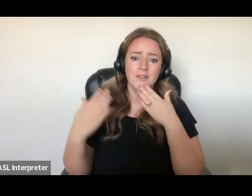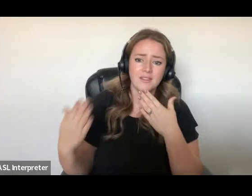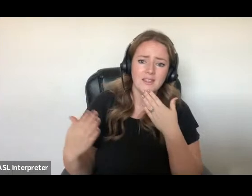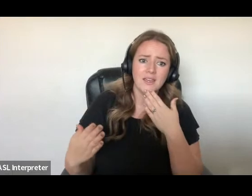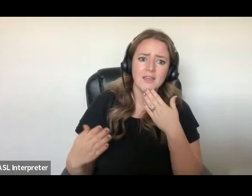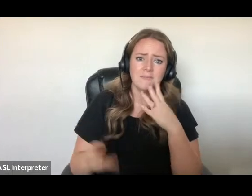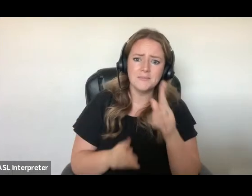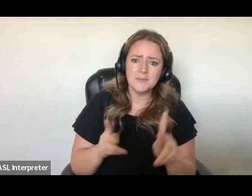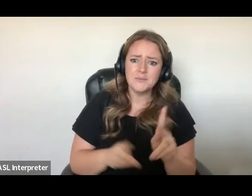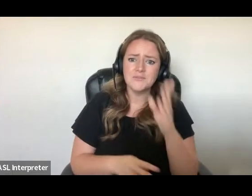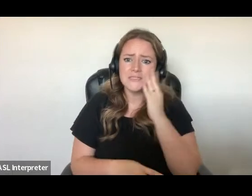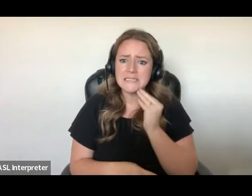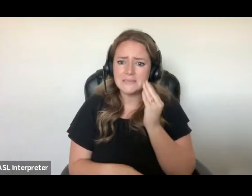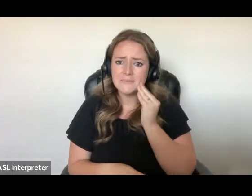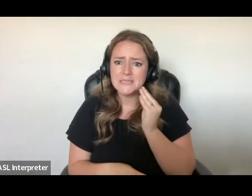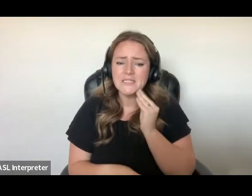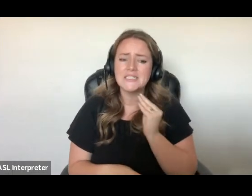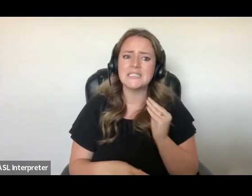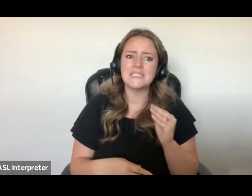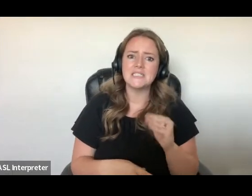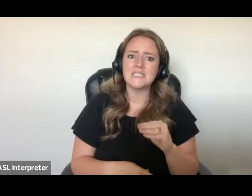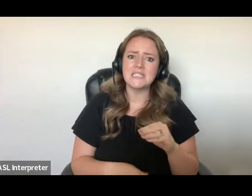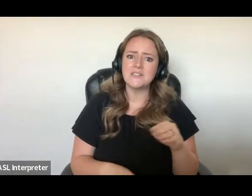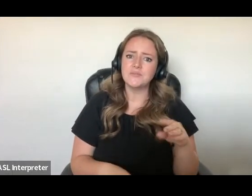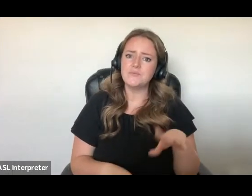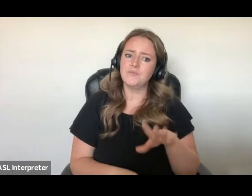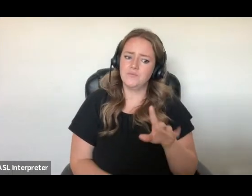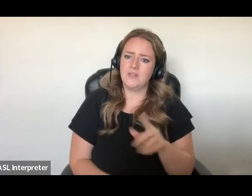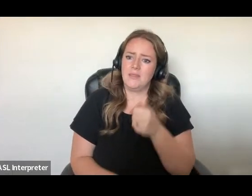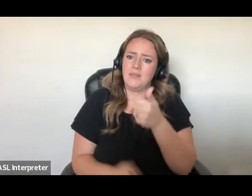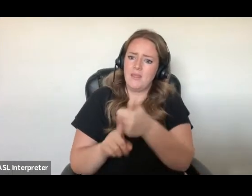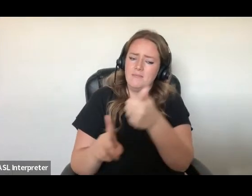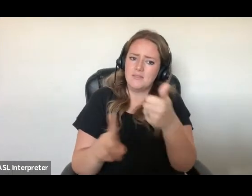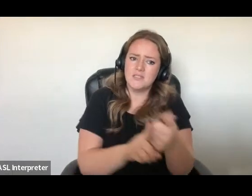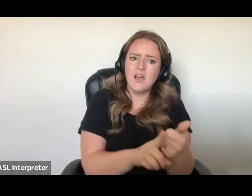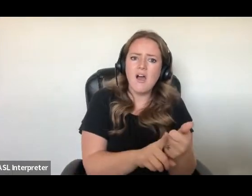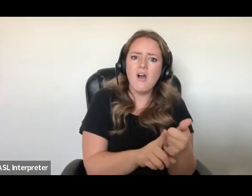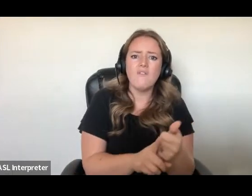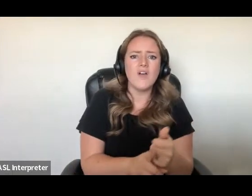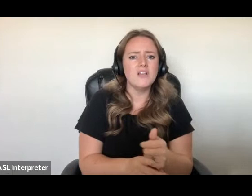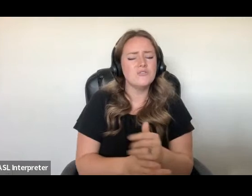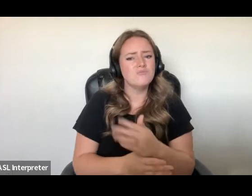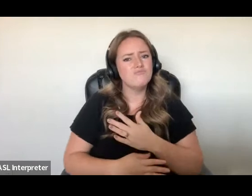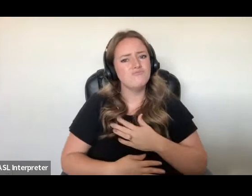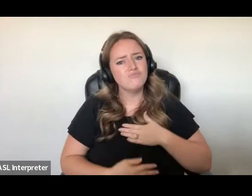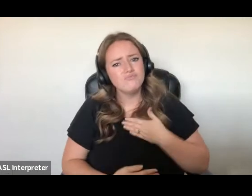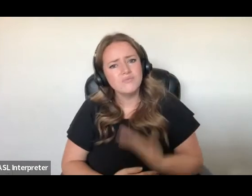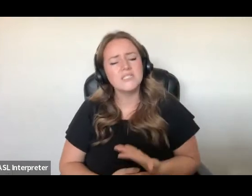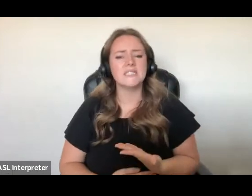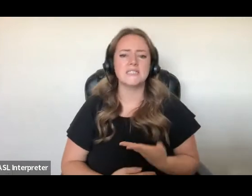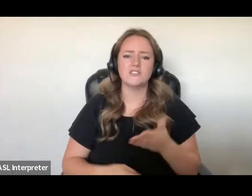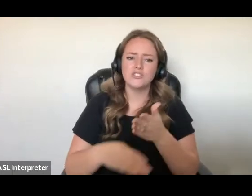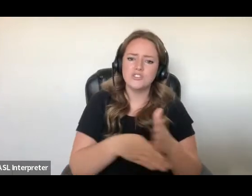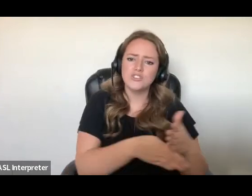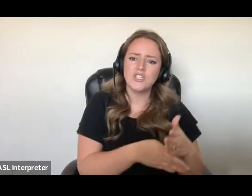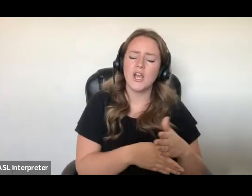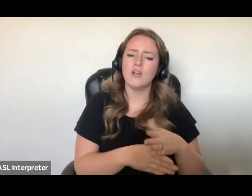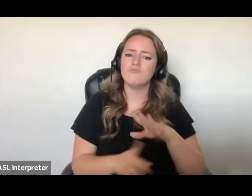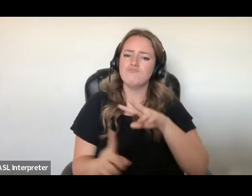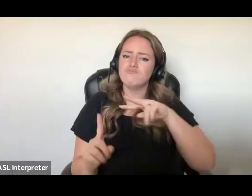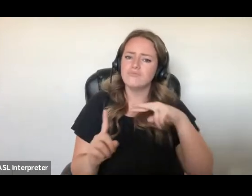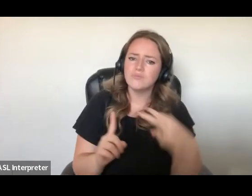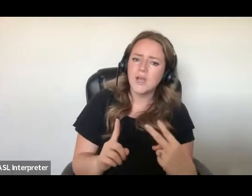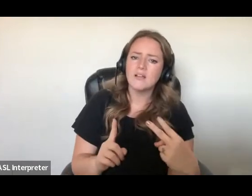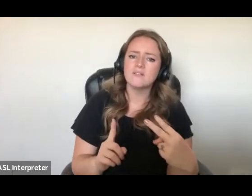today, who experienced immigration detention firsthand and generously shared their stories, insights, and perspectives with us and the